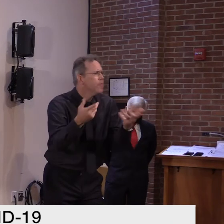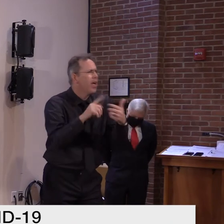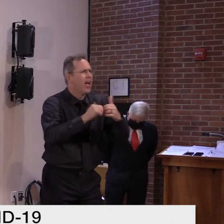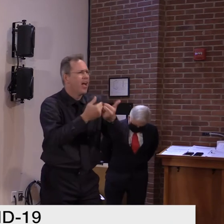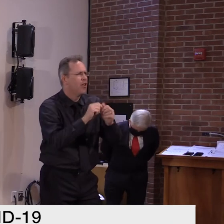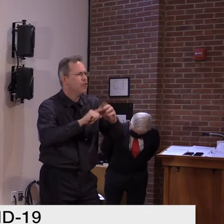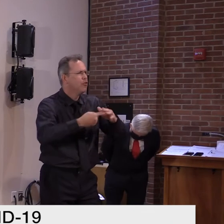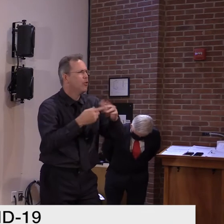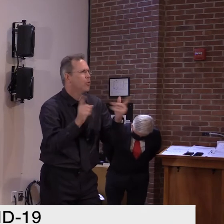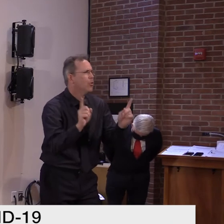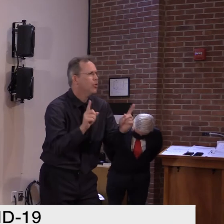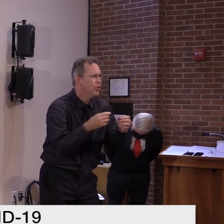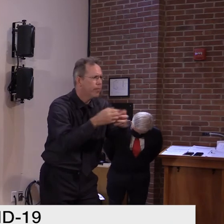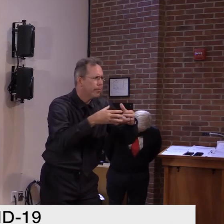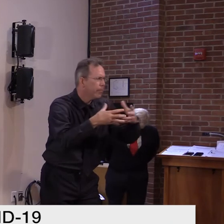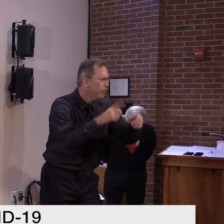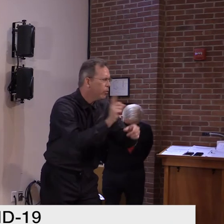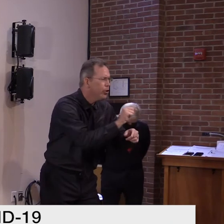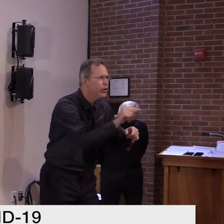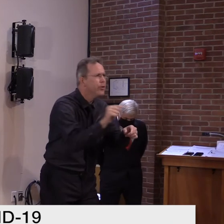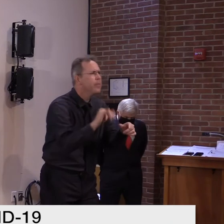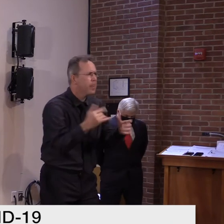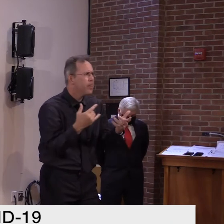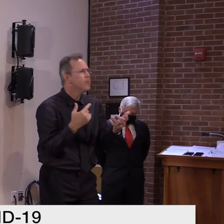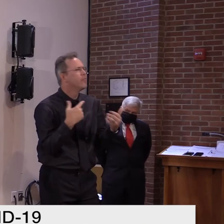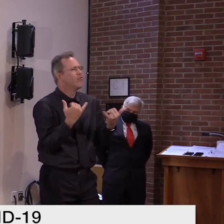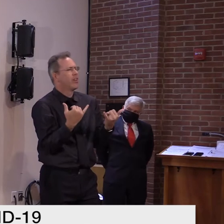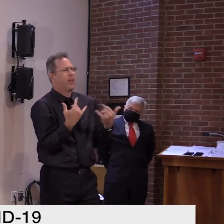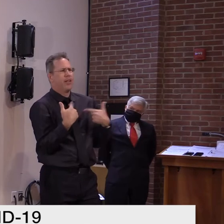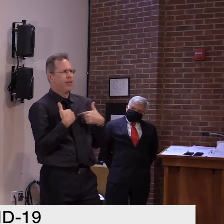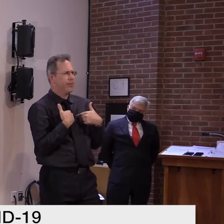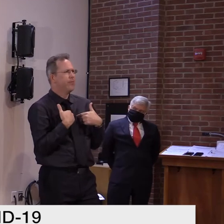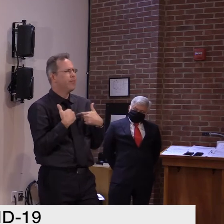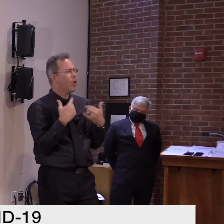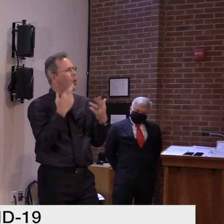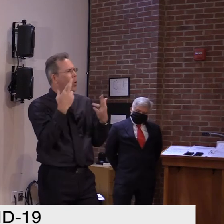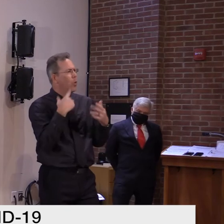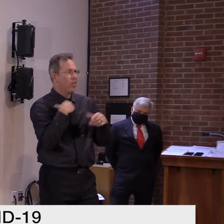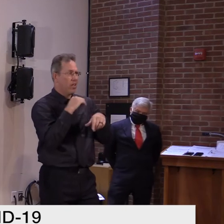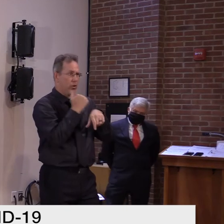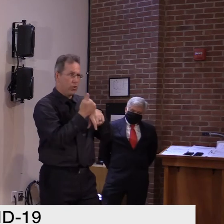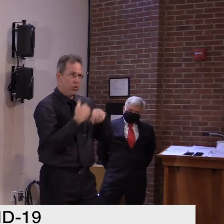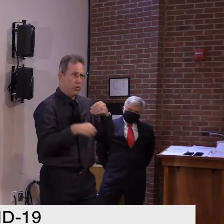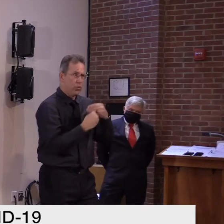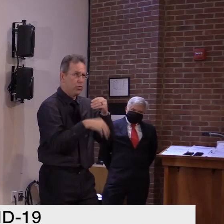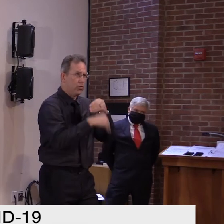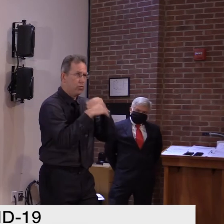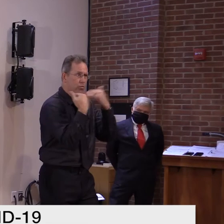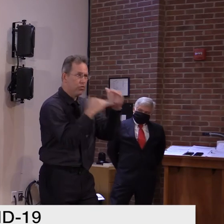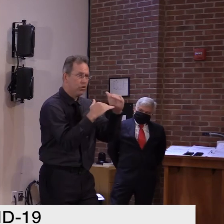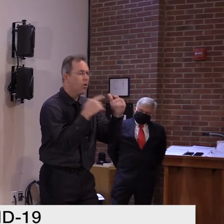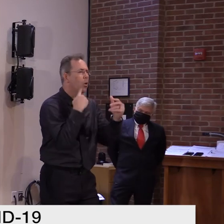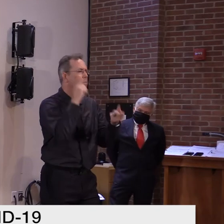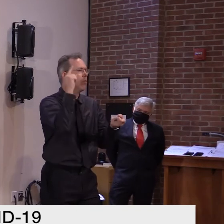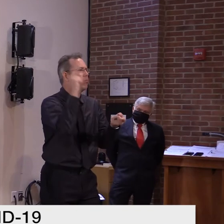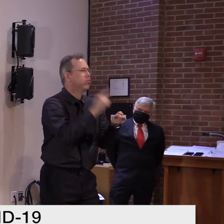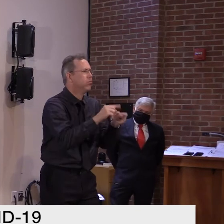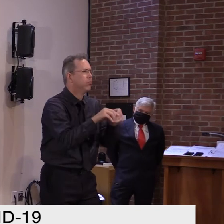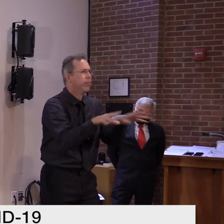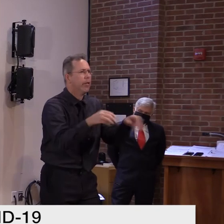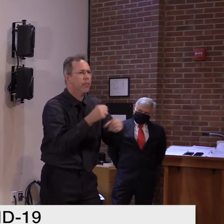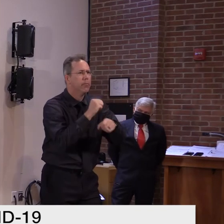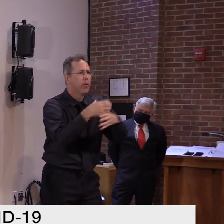today, uh, to, to have a, uh, positive impact on the, on the spread. So that it doesn't spread any further.